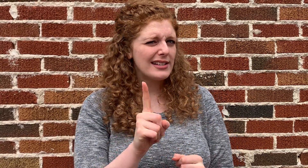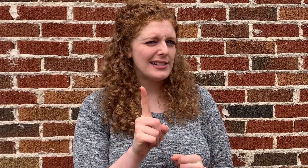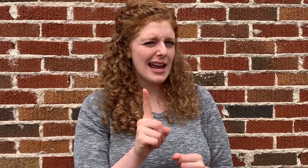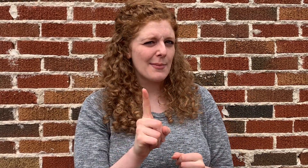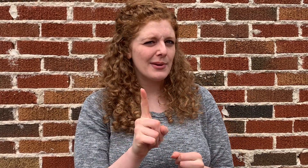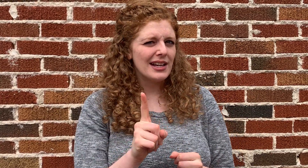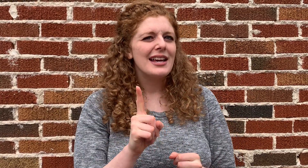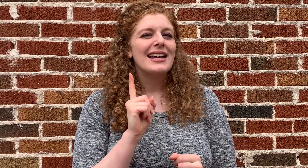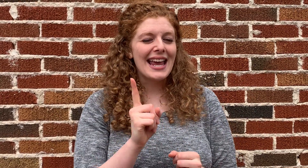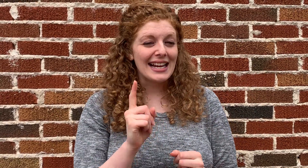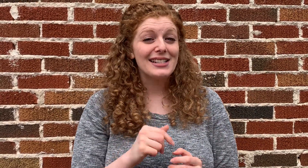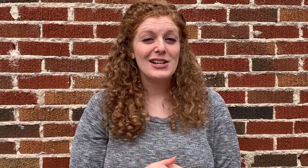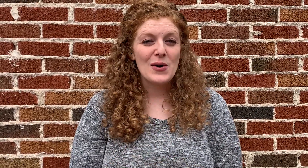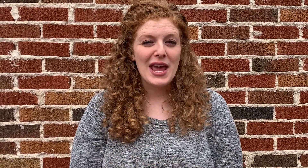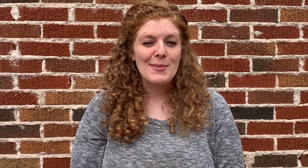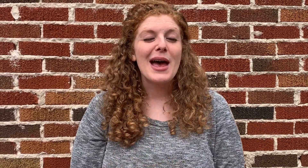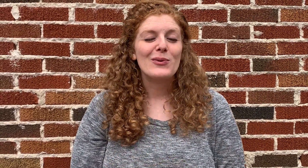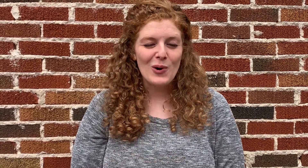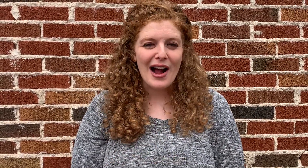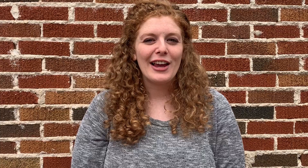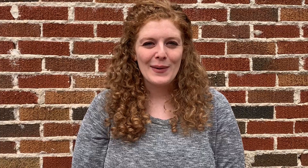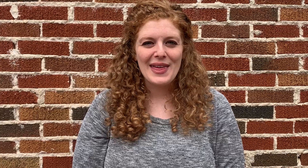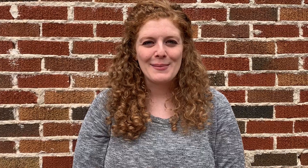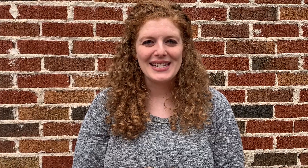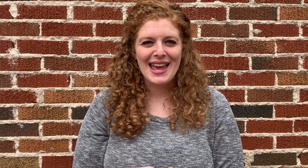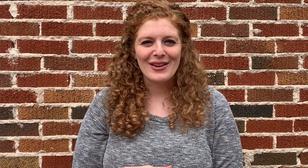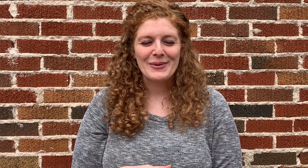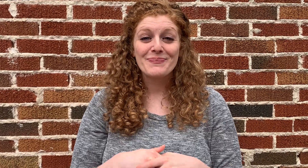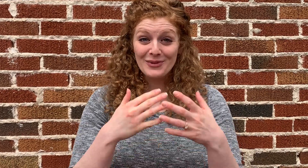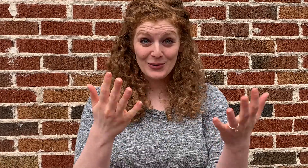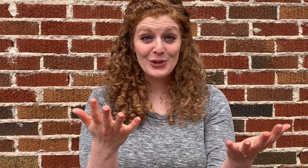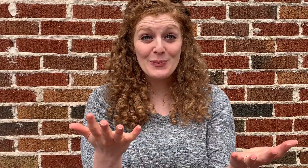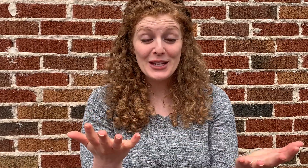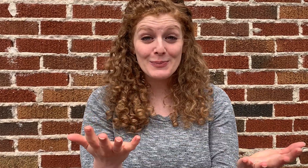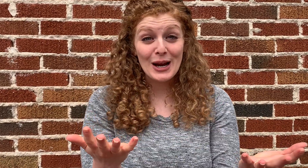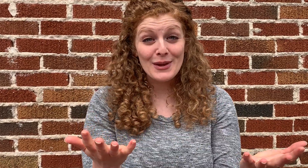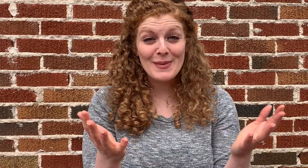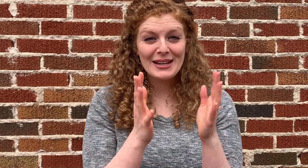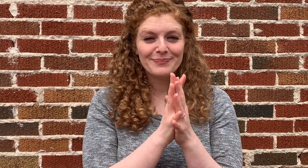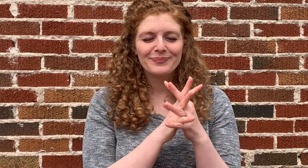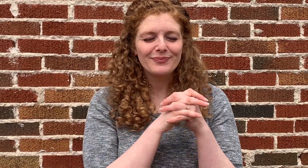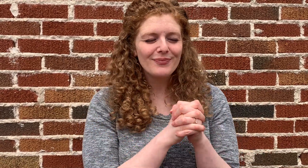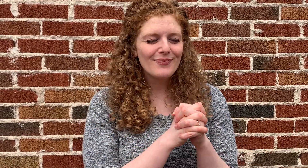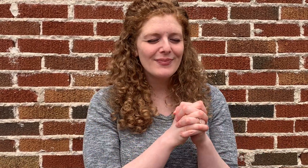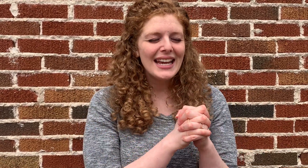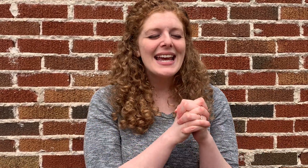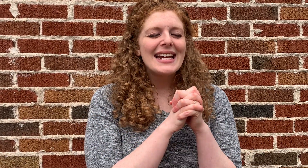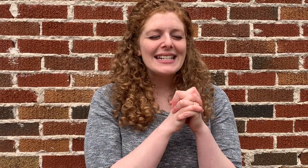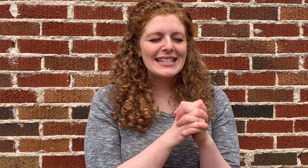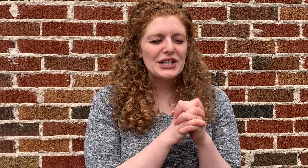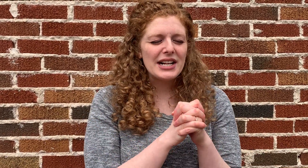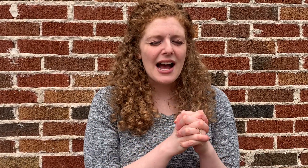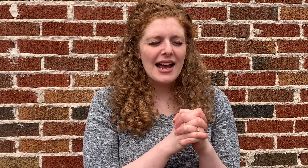step, getting to know Him and walking with Him together. Will you please pray with me? Dear God,